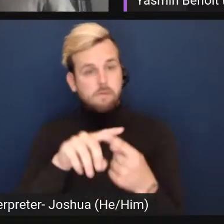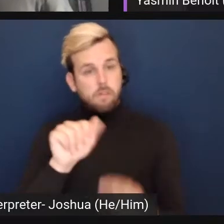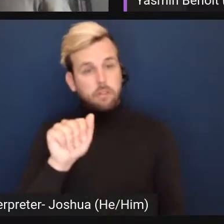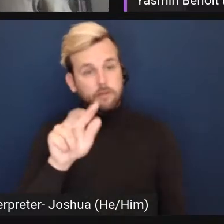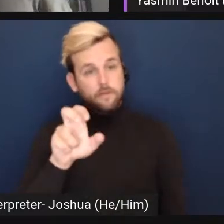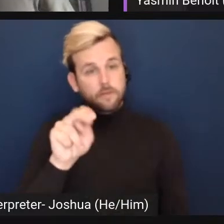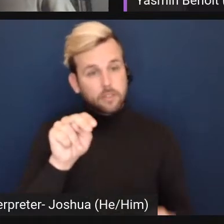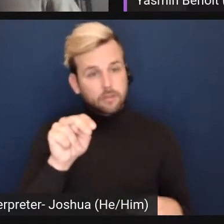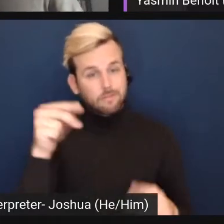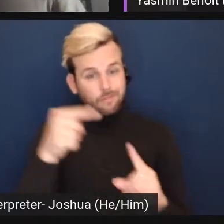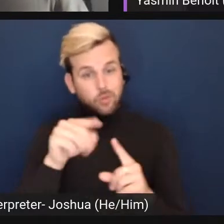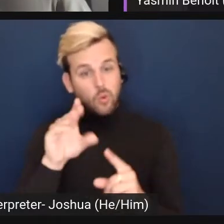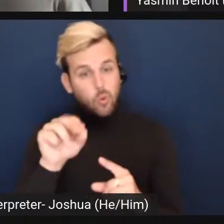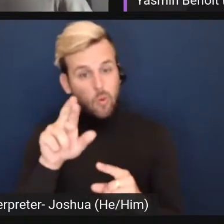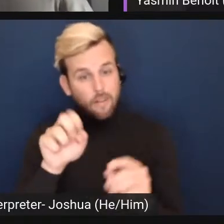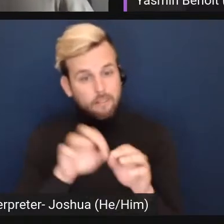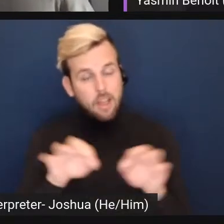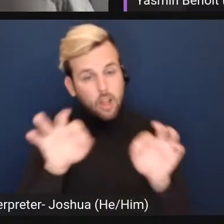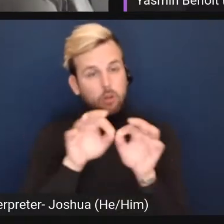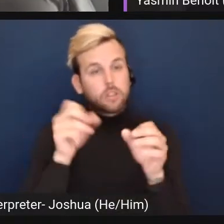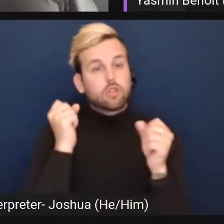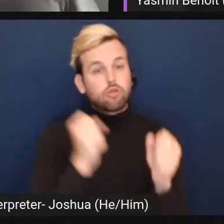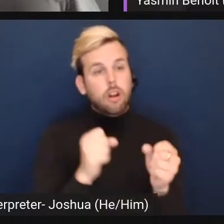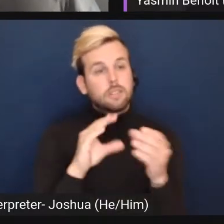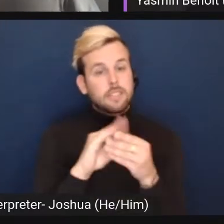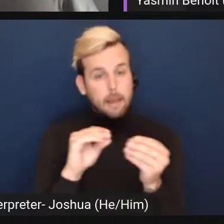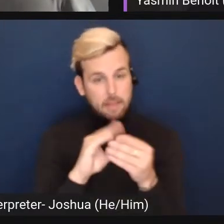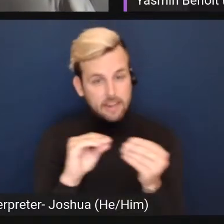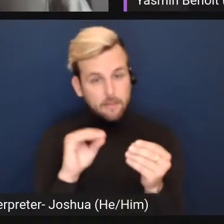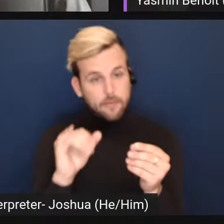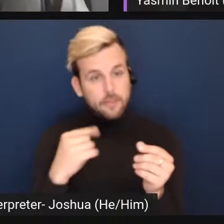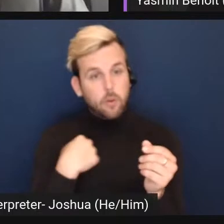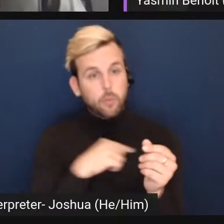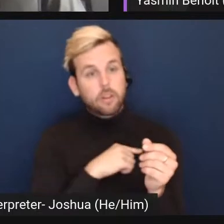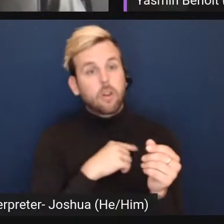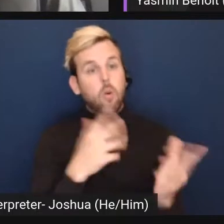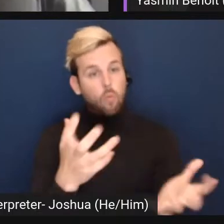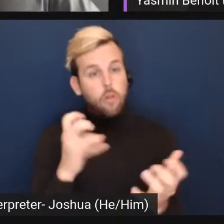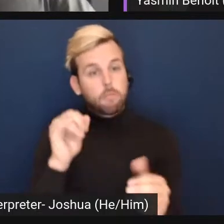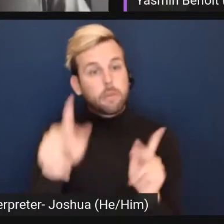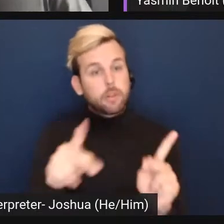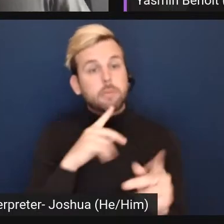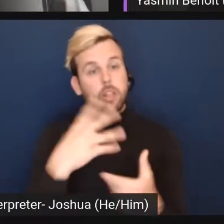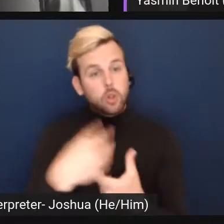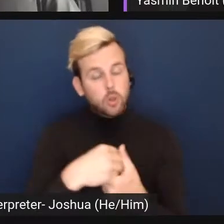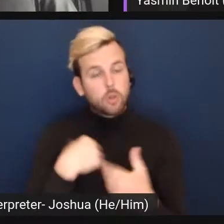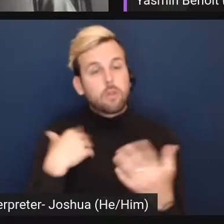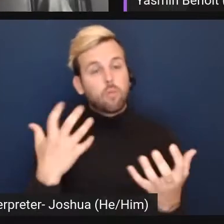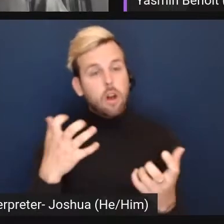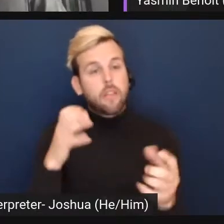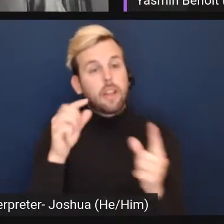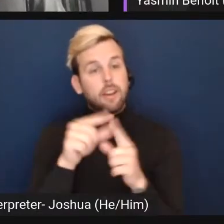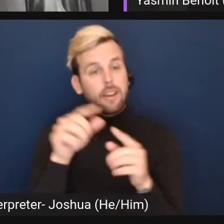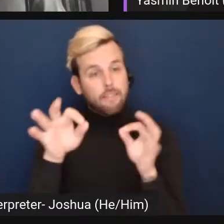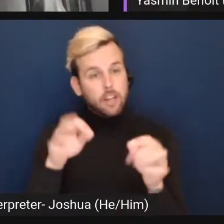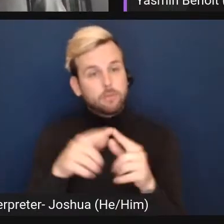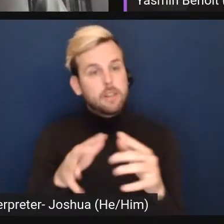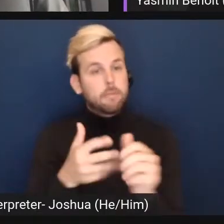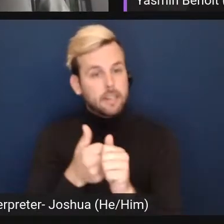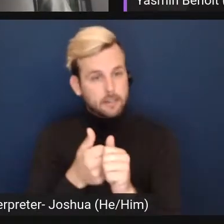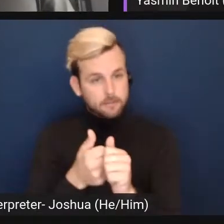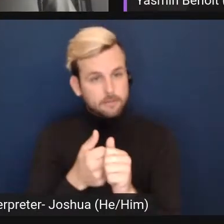values to come out with a strong statement that we did want those people to be included and we wanted the definition to be updated